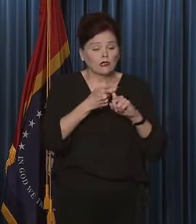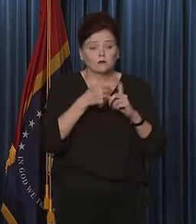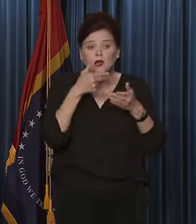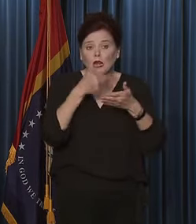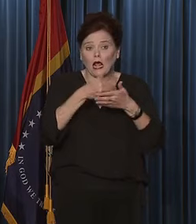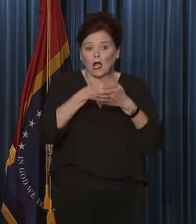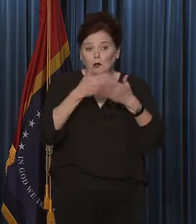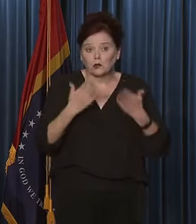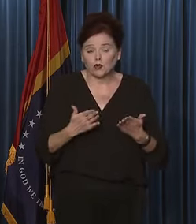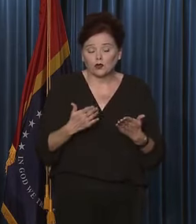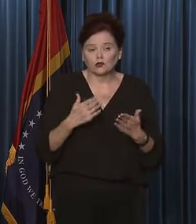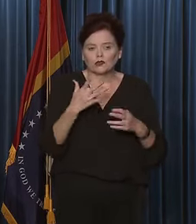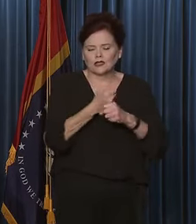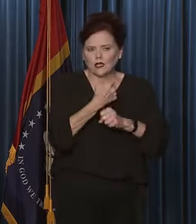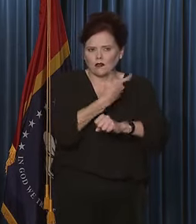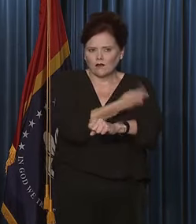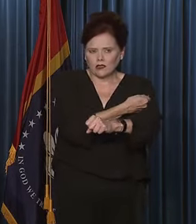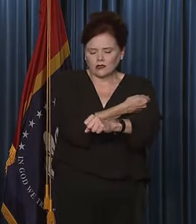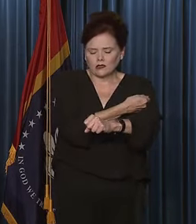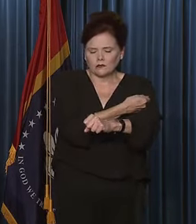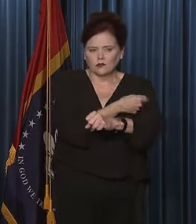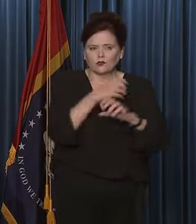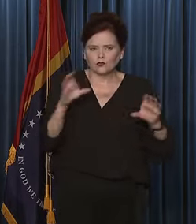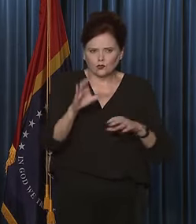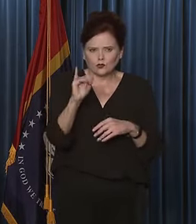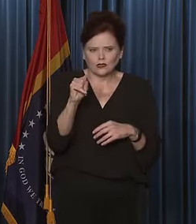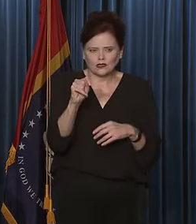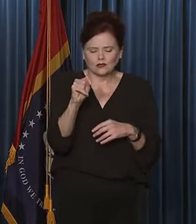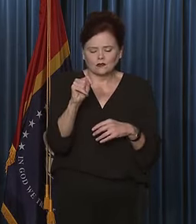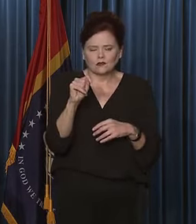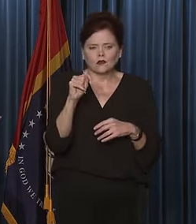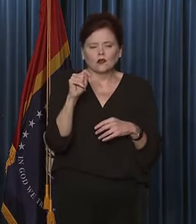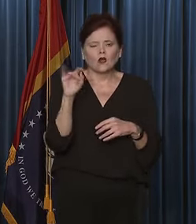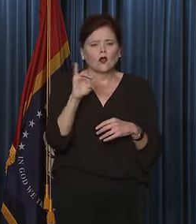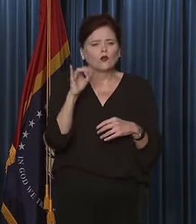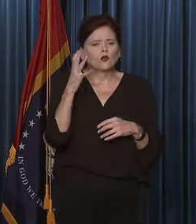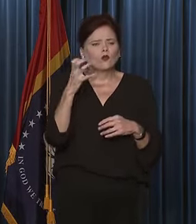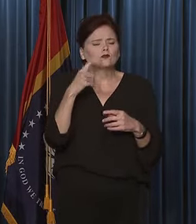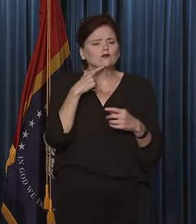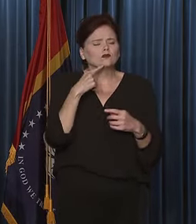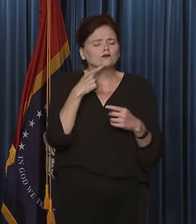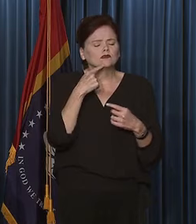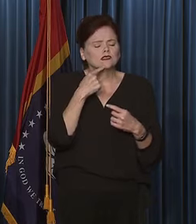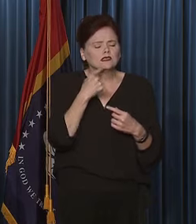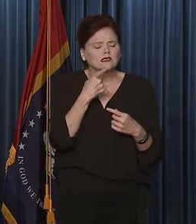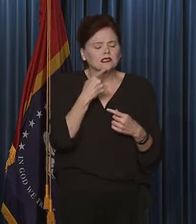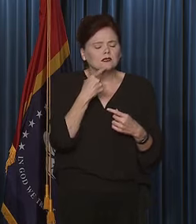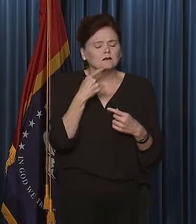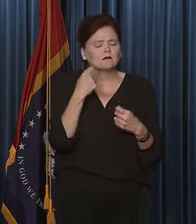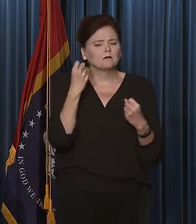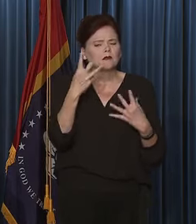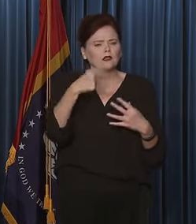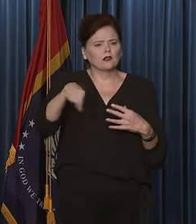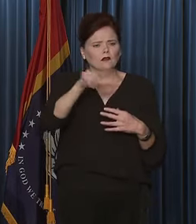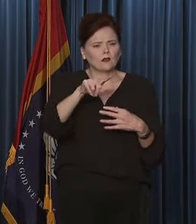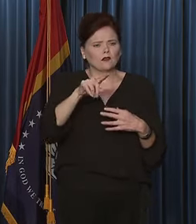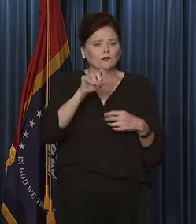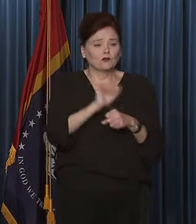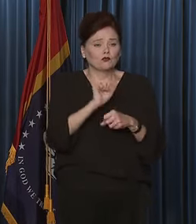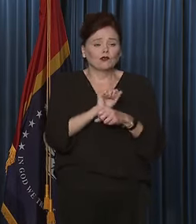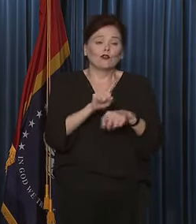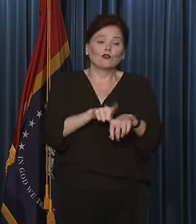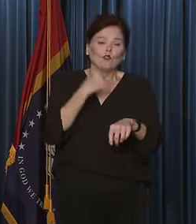their neighbors to get the vaccine to do so. But I'll also tell you, and a lot of y'all have been around a long time